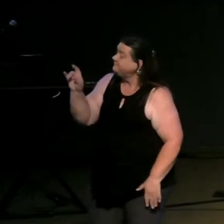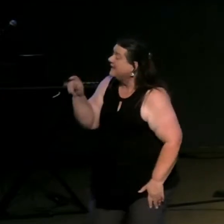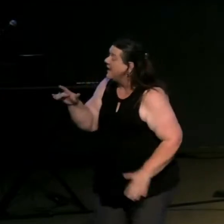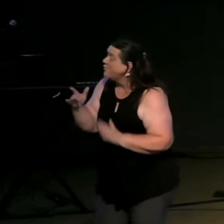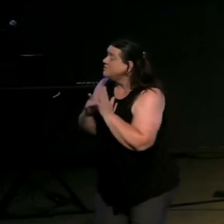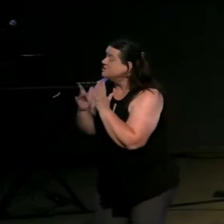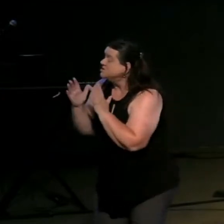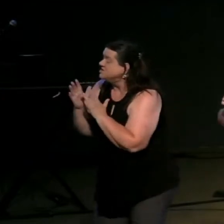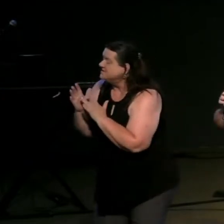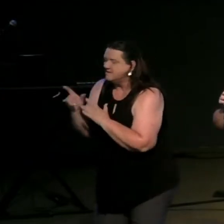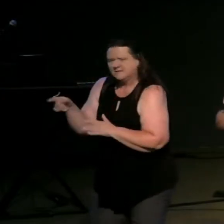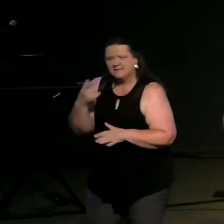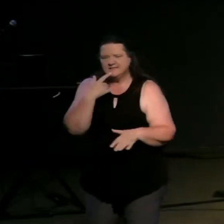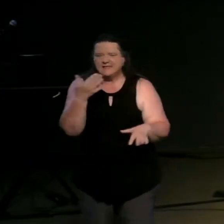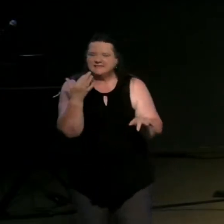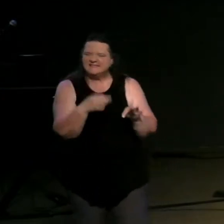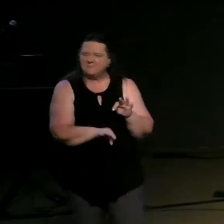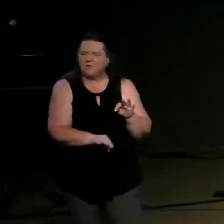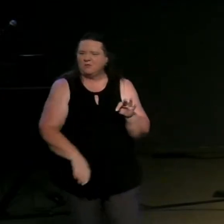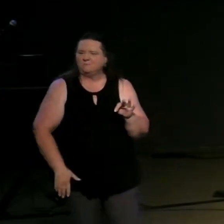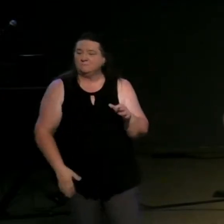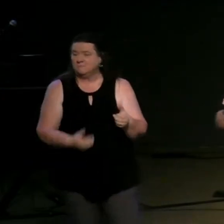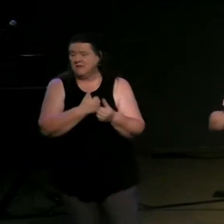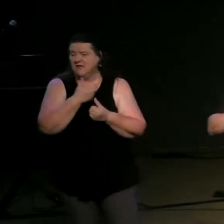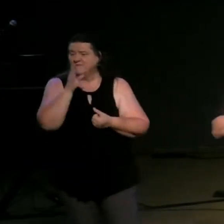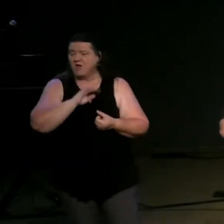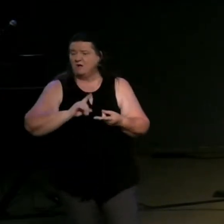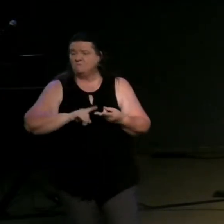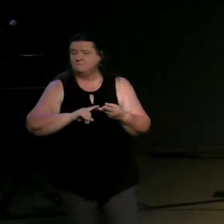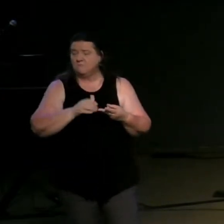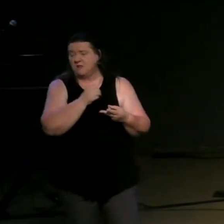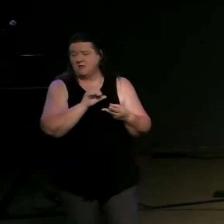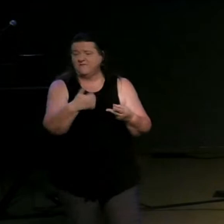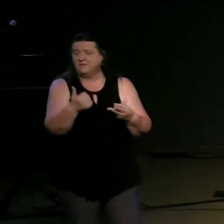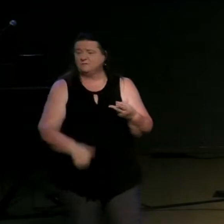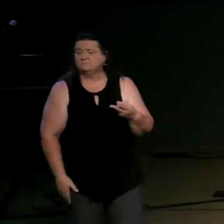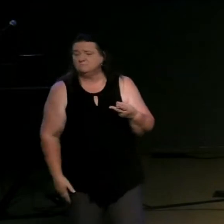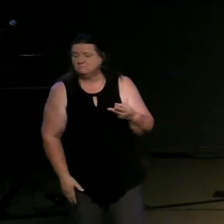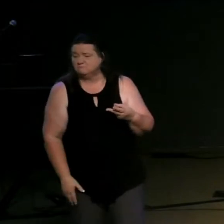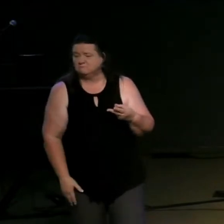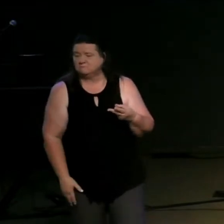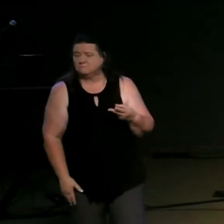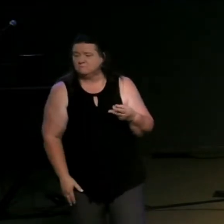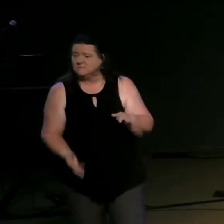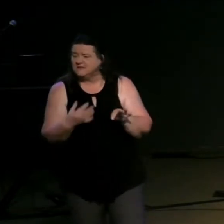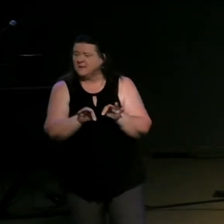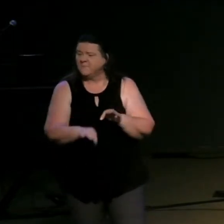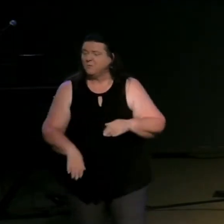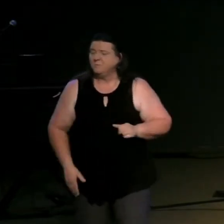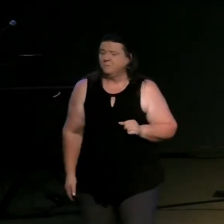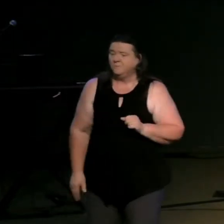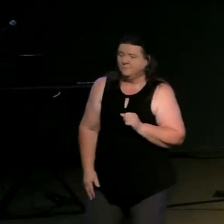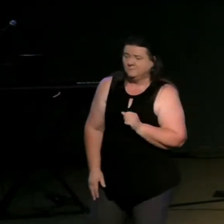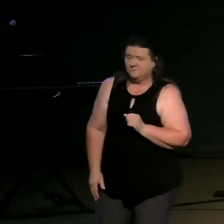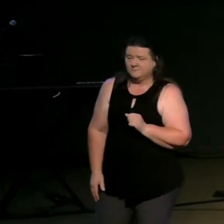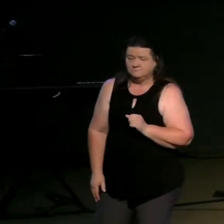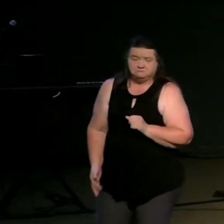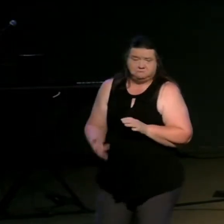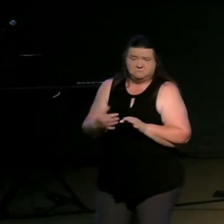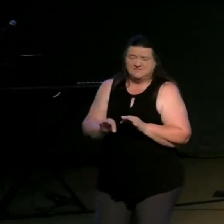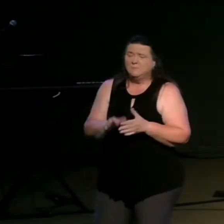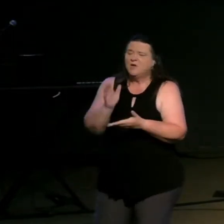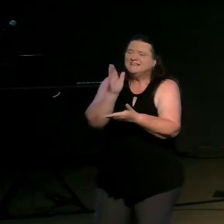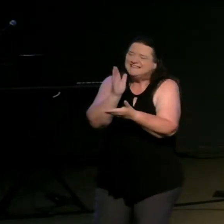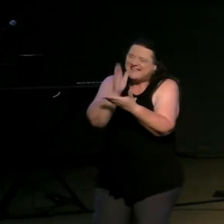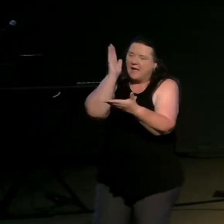simple love god love others simply stop